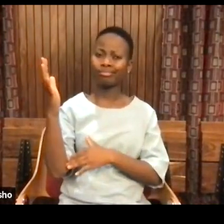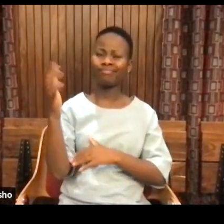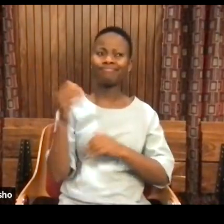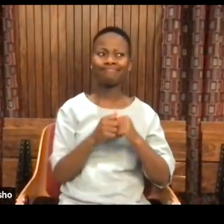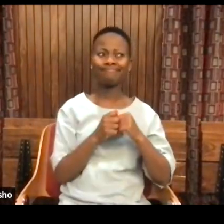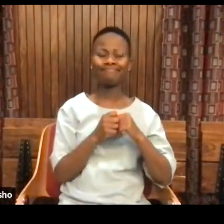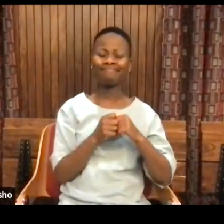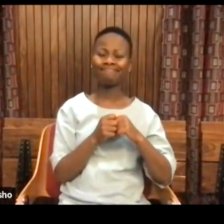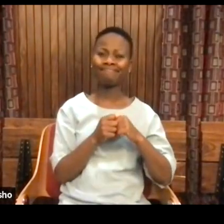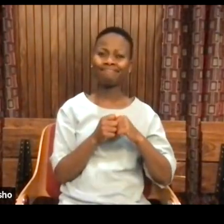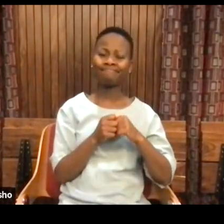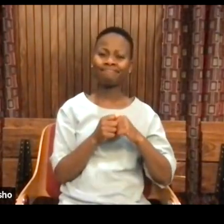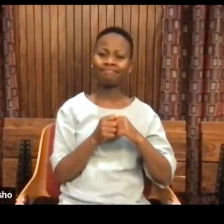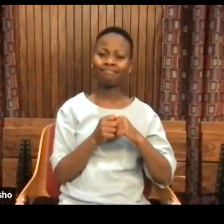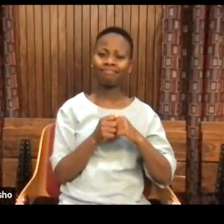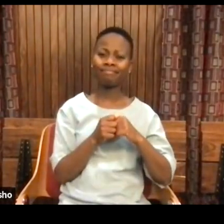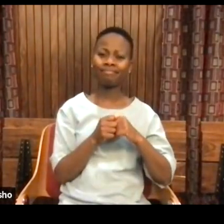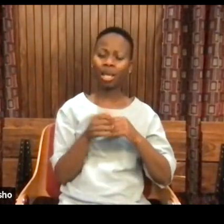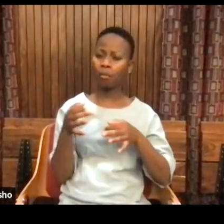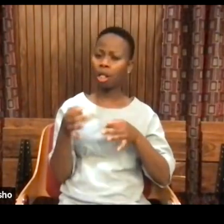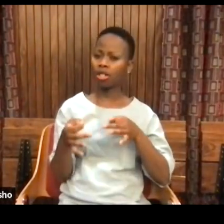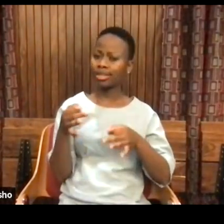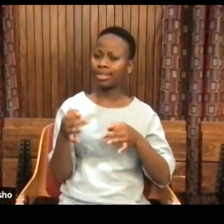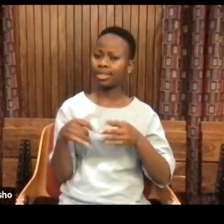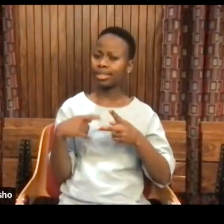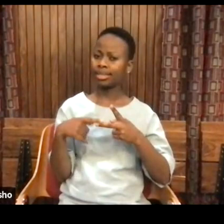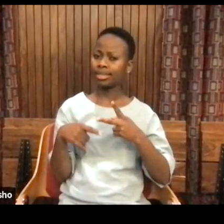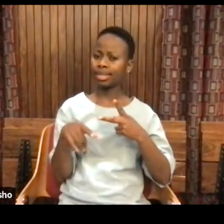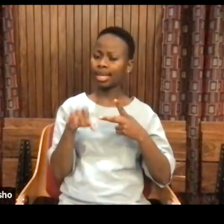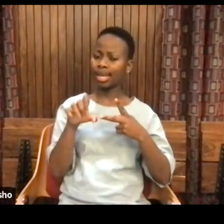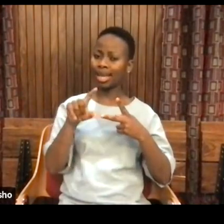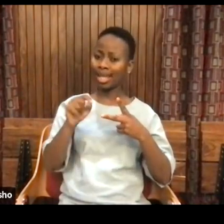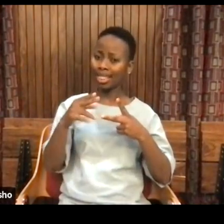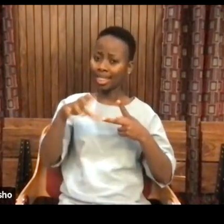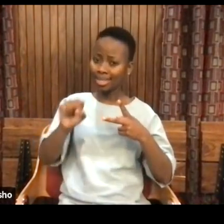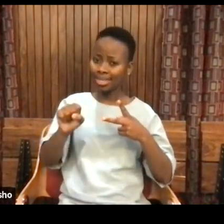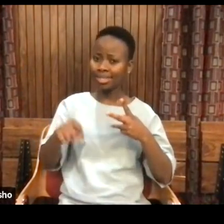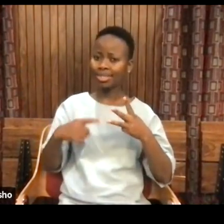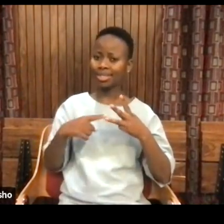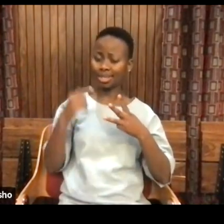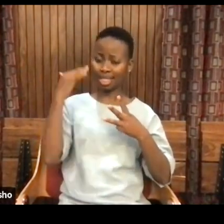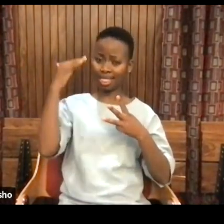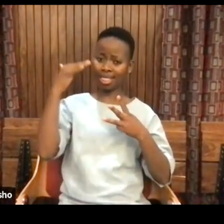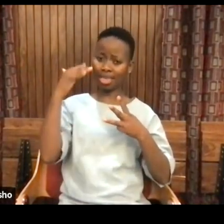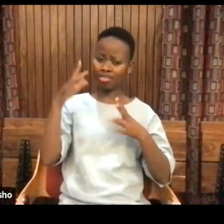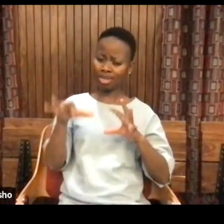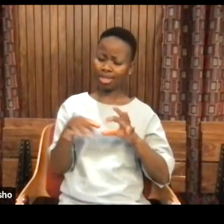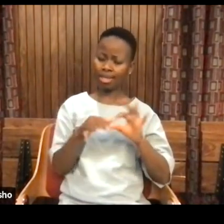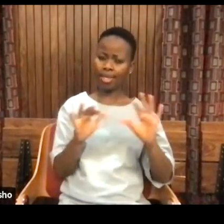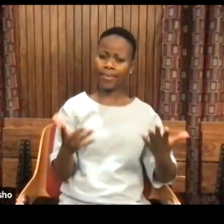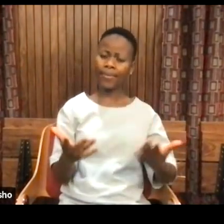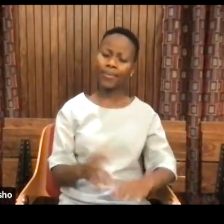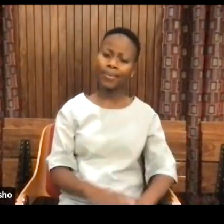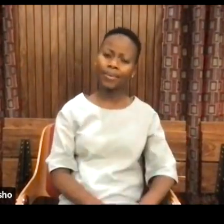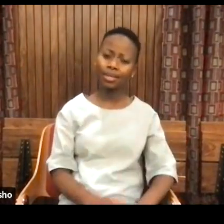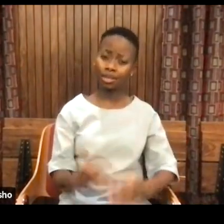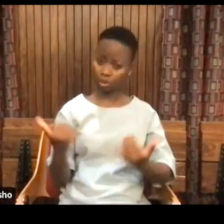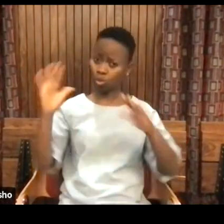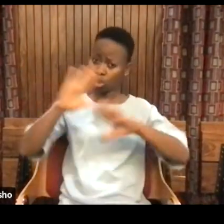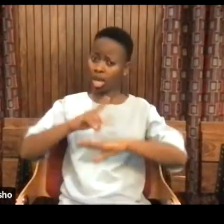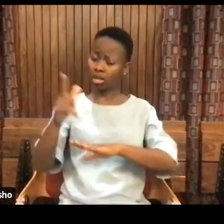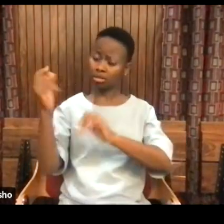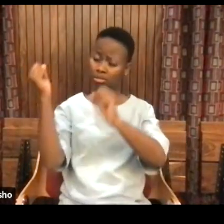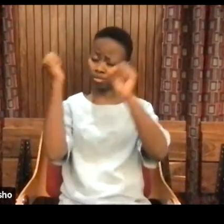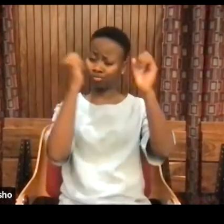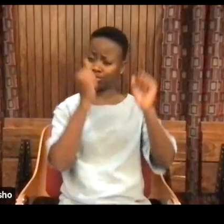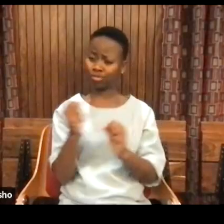politics, ethics, and theories that you talked about tonight, that you